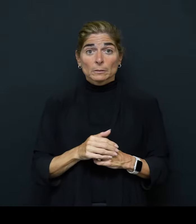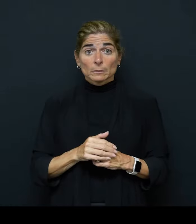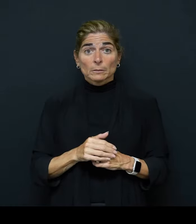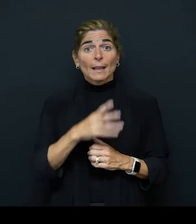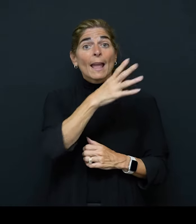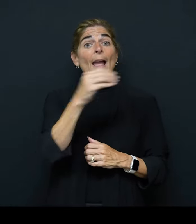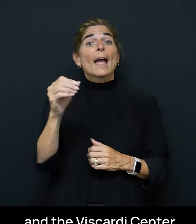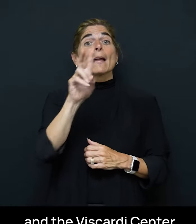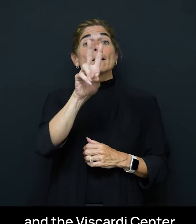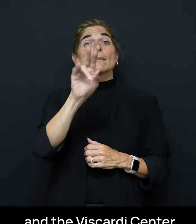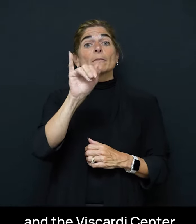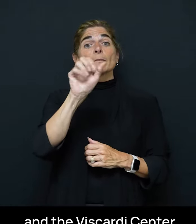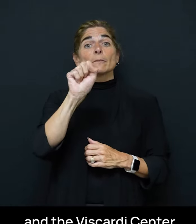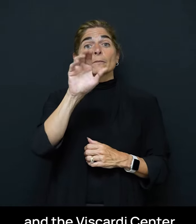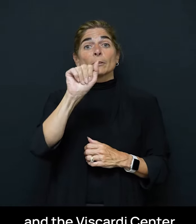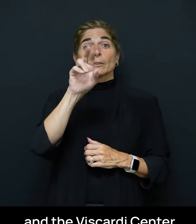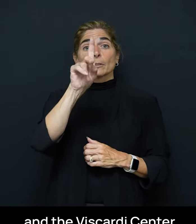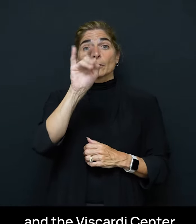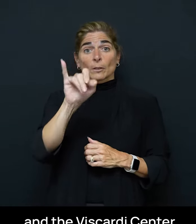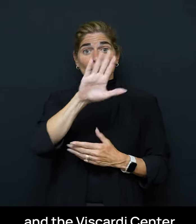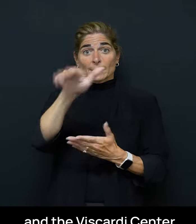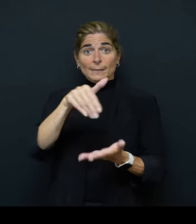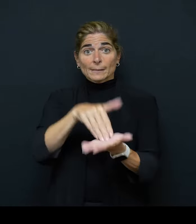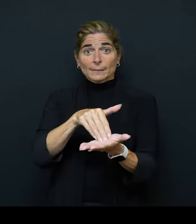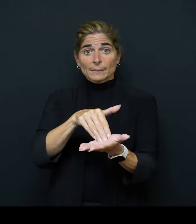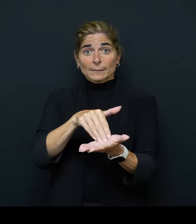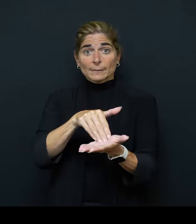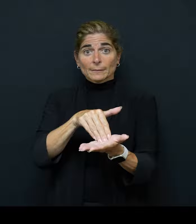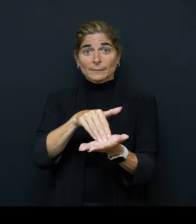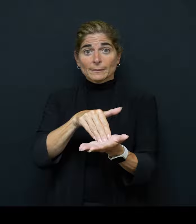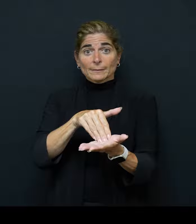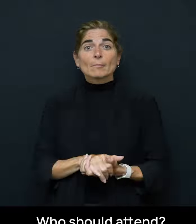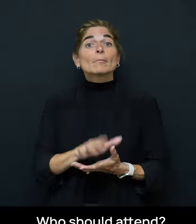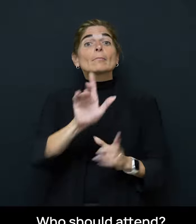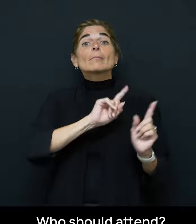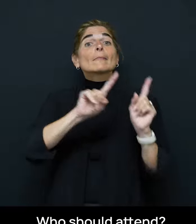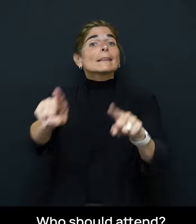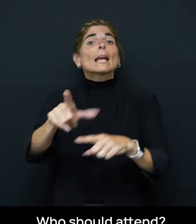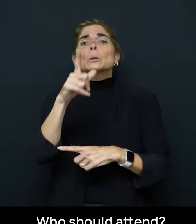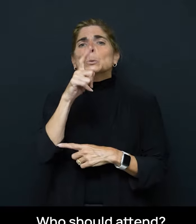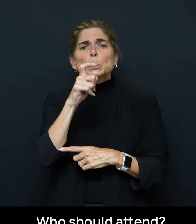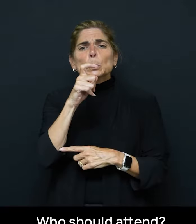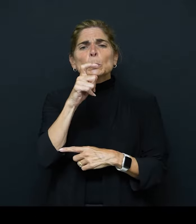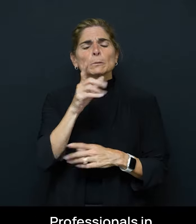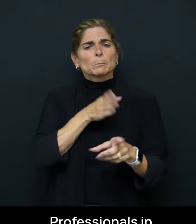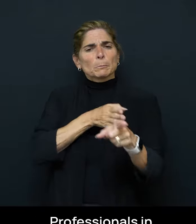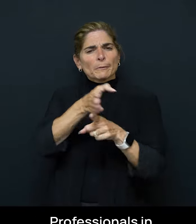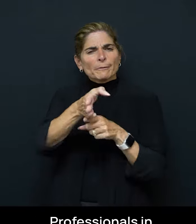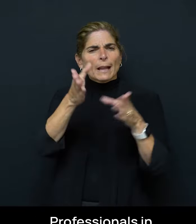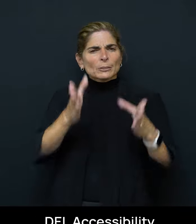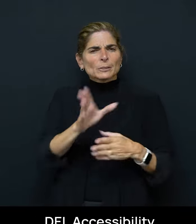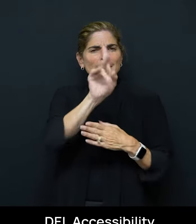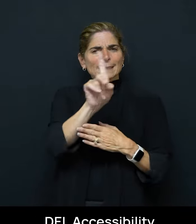And the Viscardi Center Who should attend Professionals in DEI